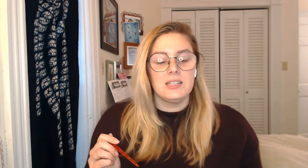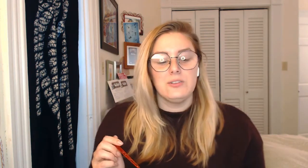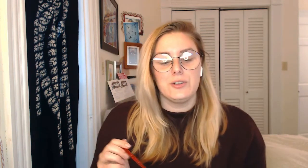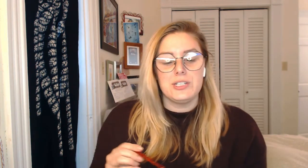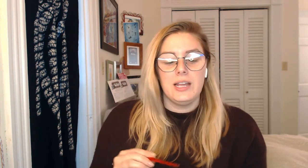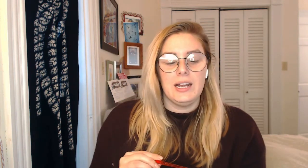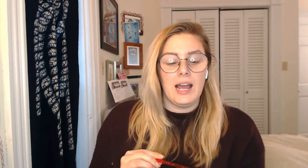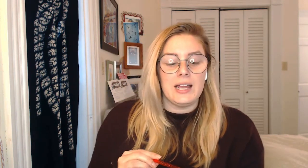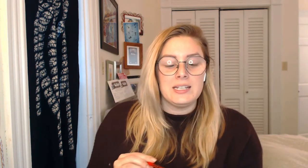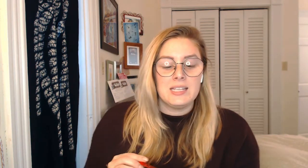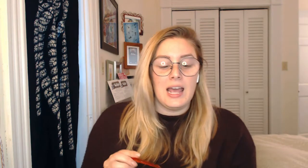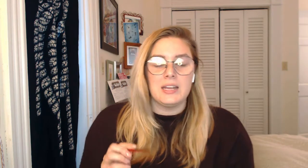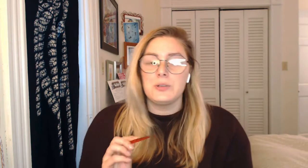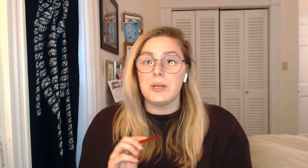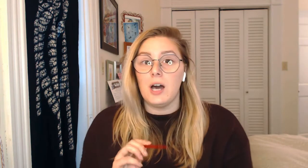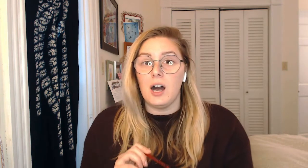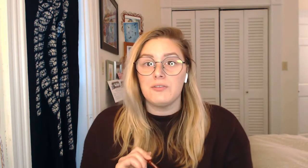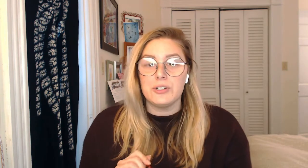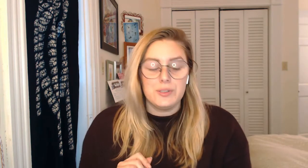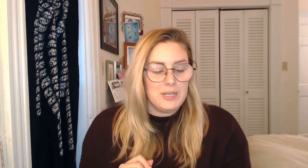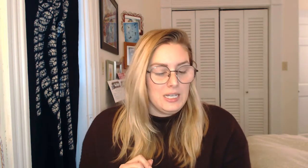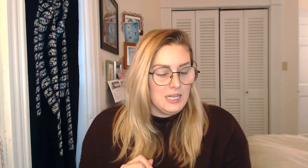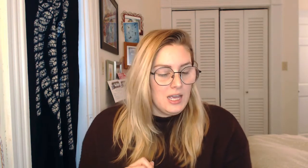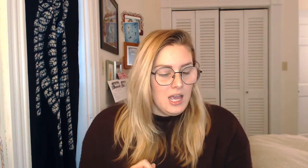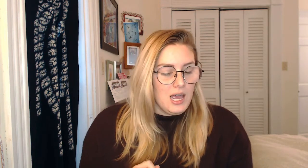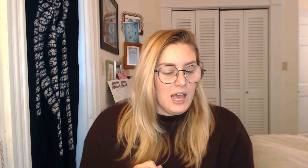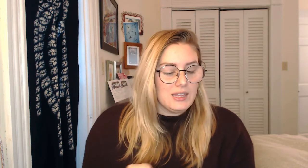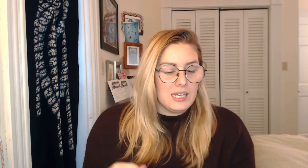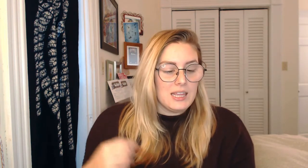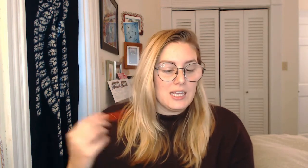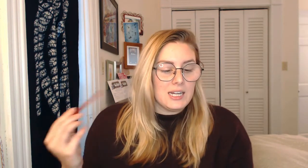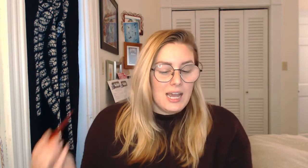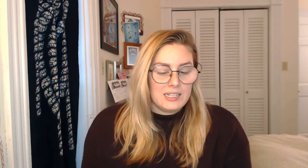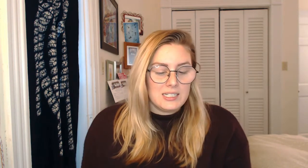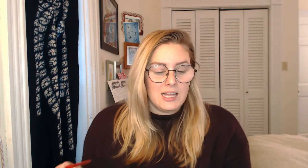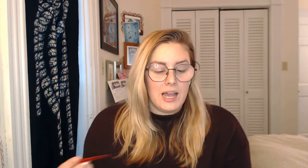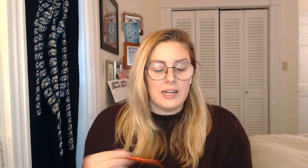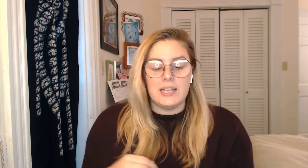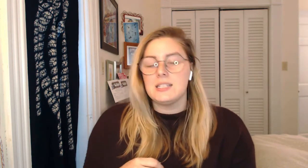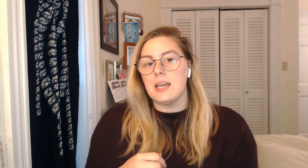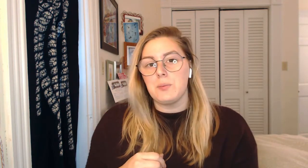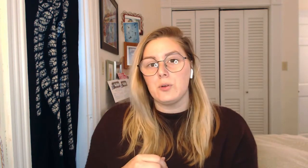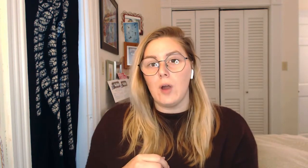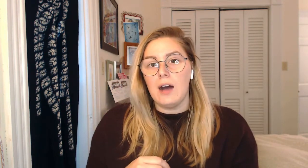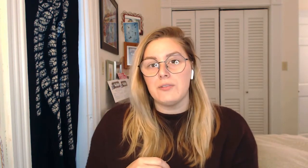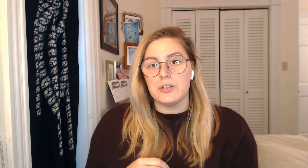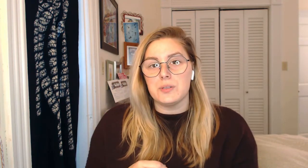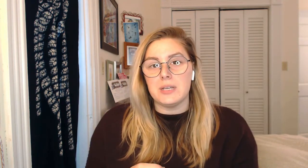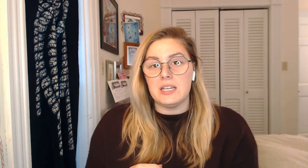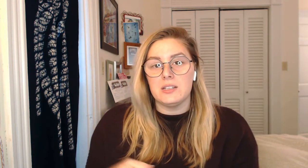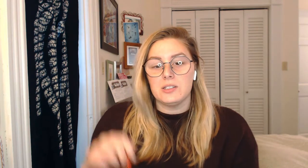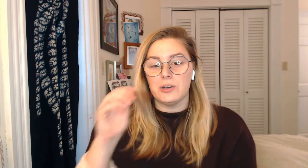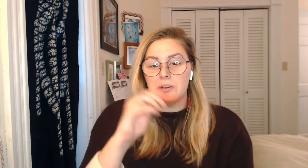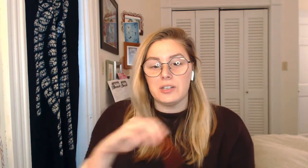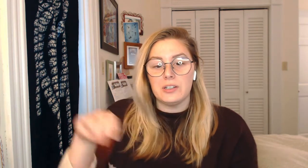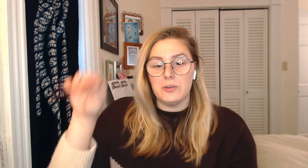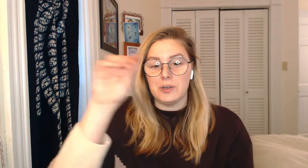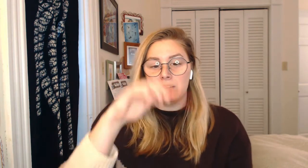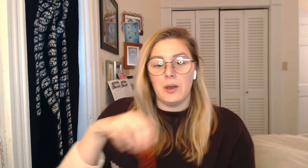the first line, I end with offers me. And then at the next line, I say proffers me. So, you would go,